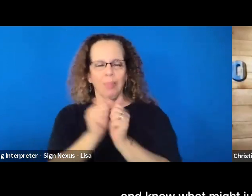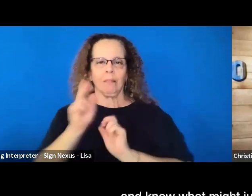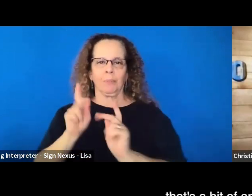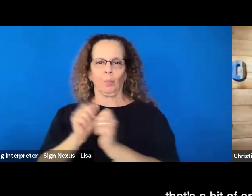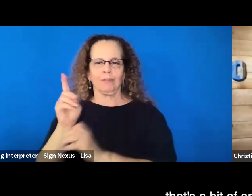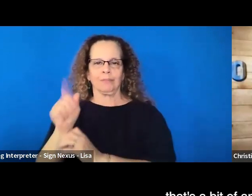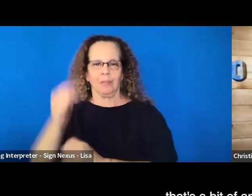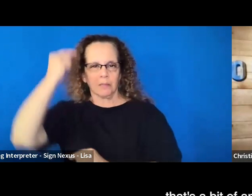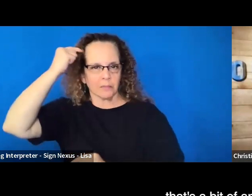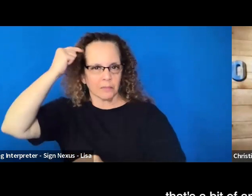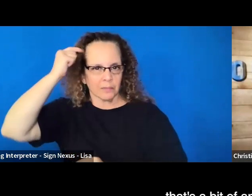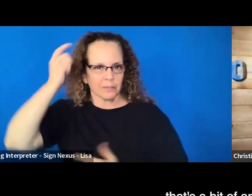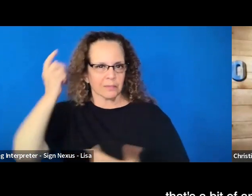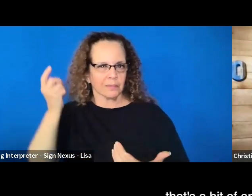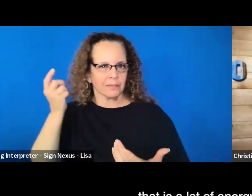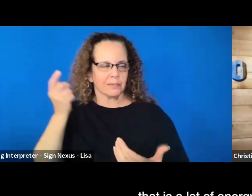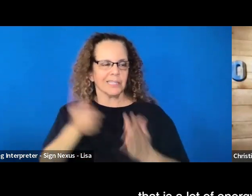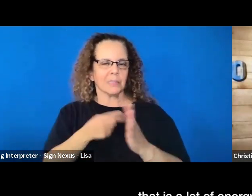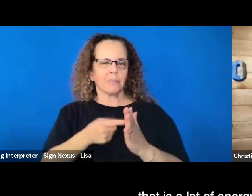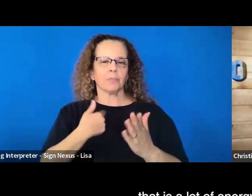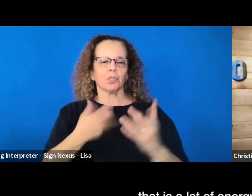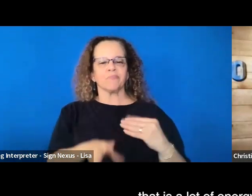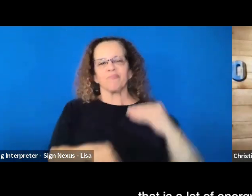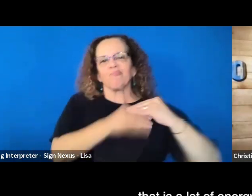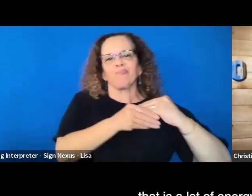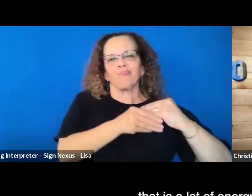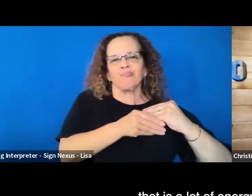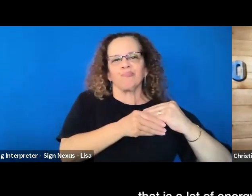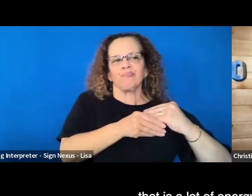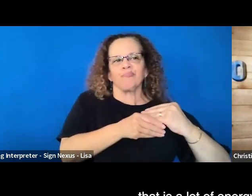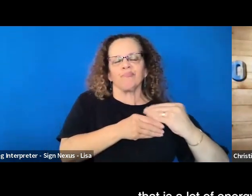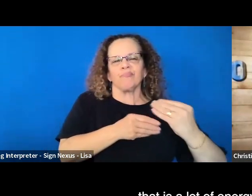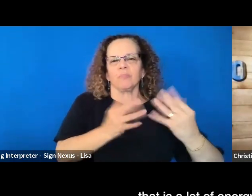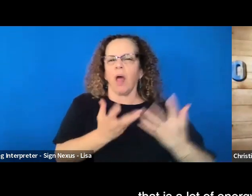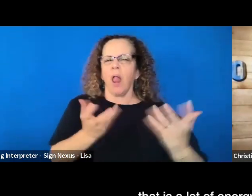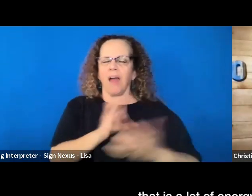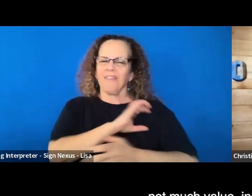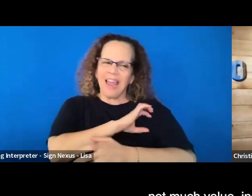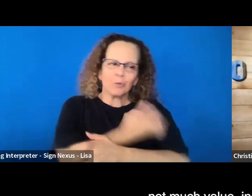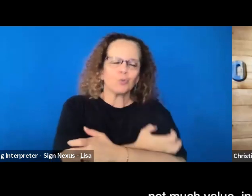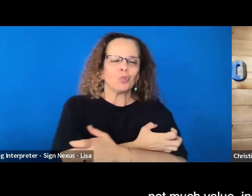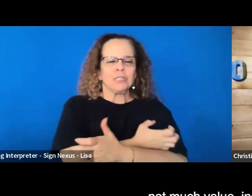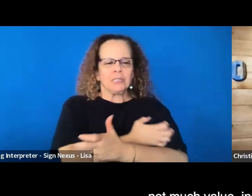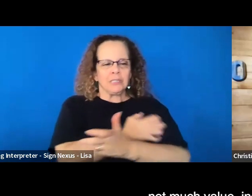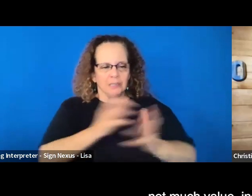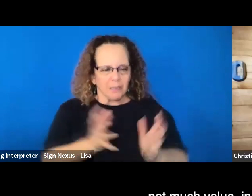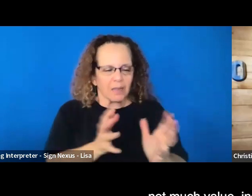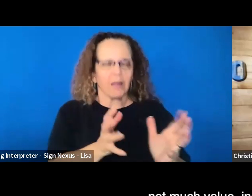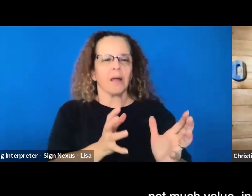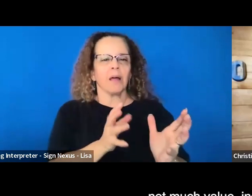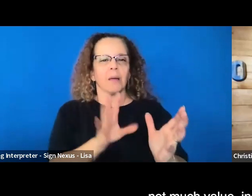be something that's a bit of an add-on that is a lot of energy put into not much value.